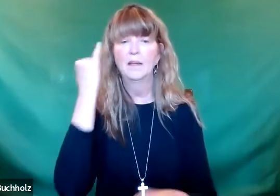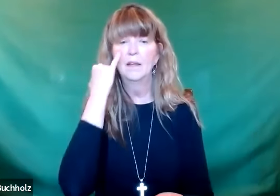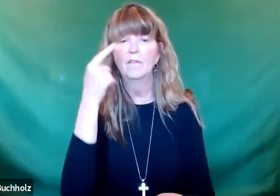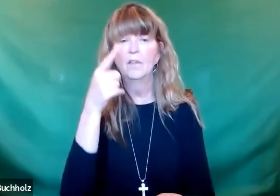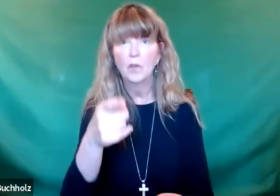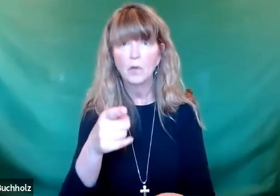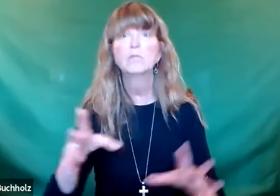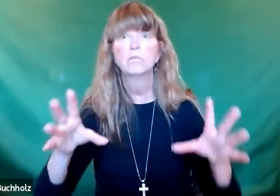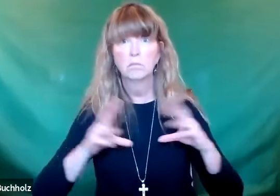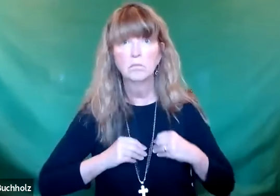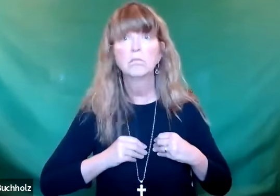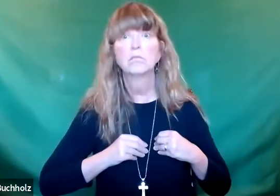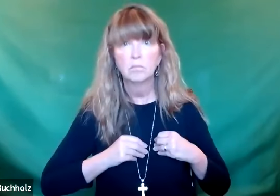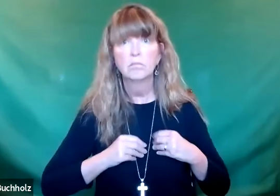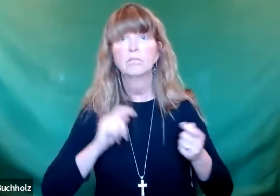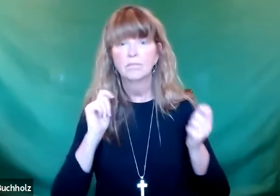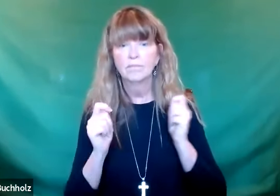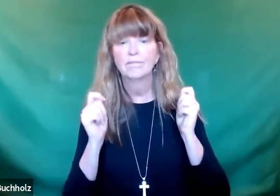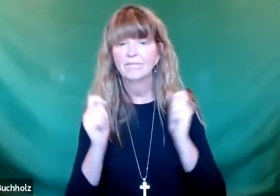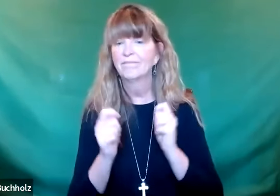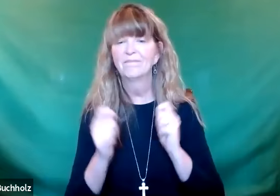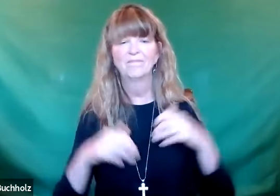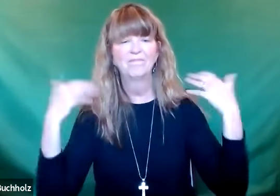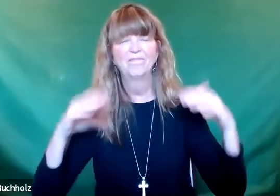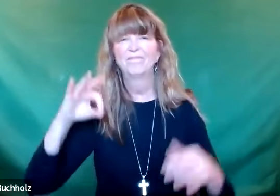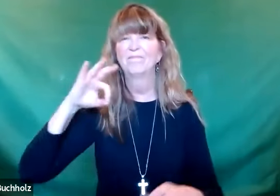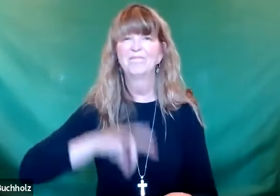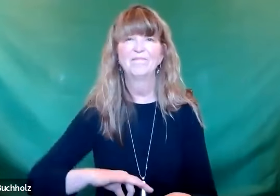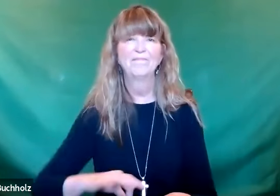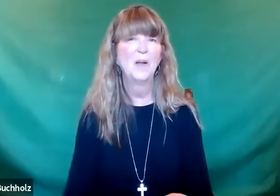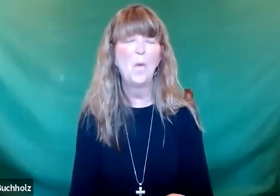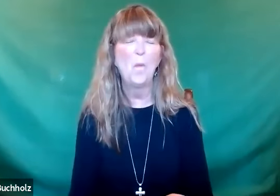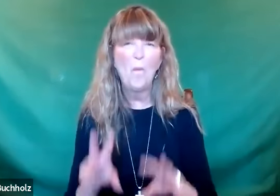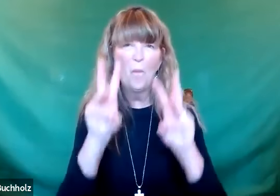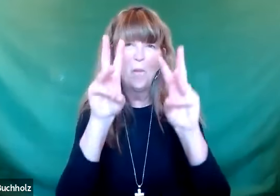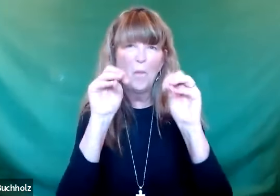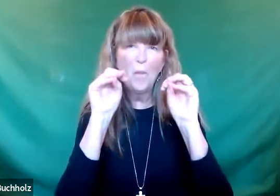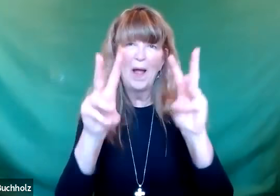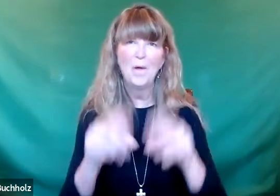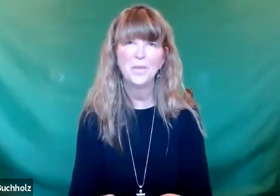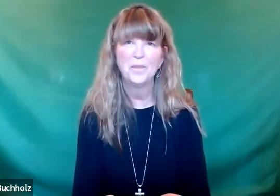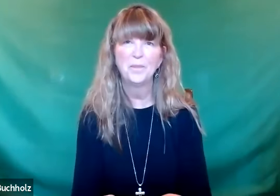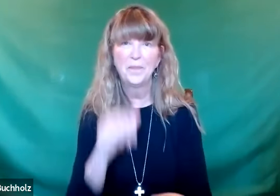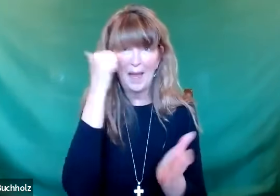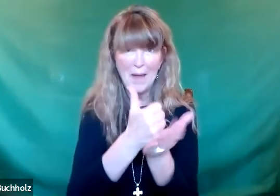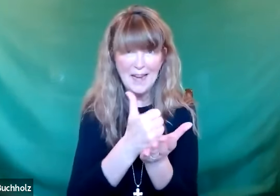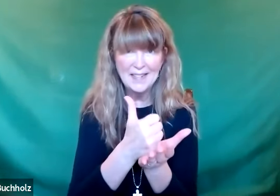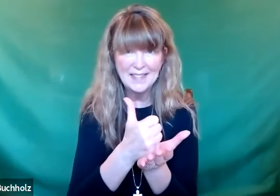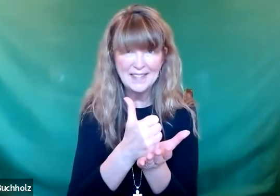If you are in denial of your soil, you will benefit nothing at all. However, if you are